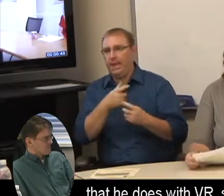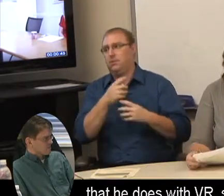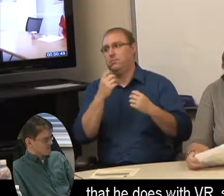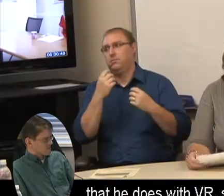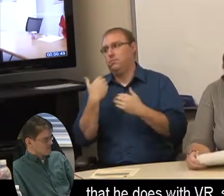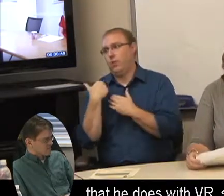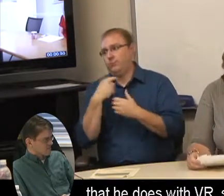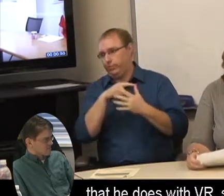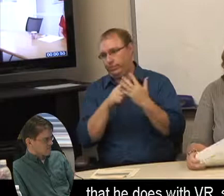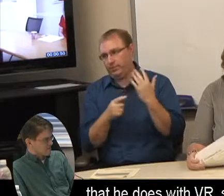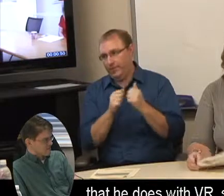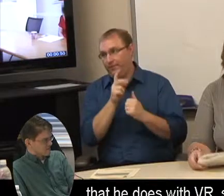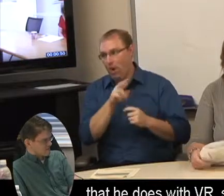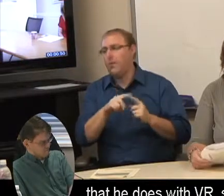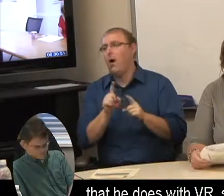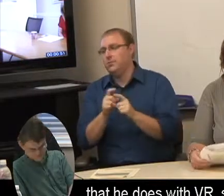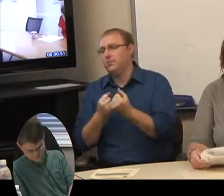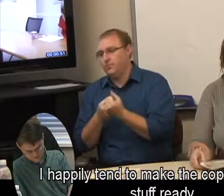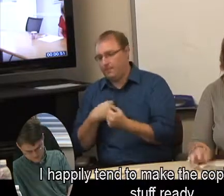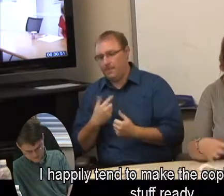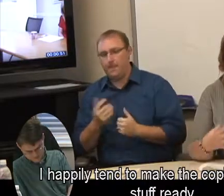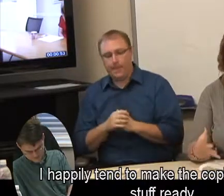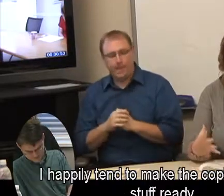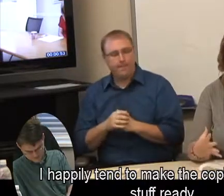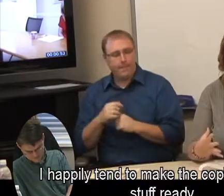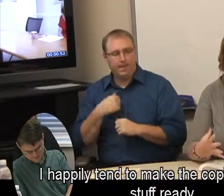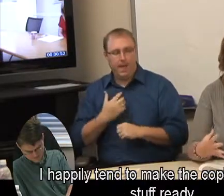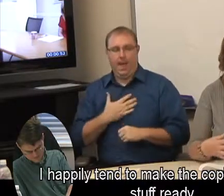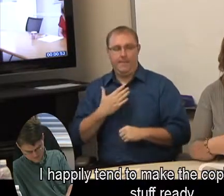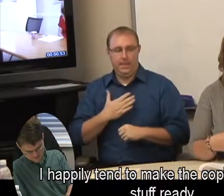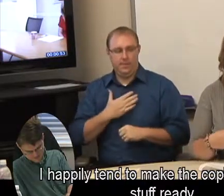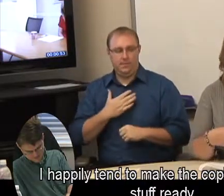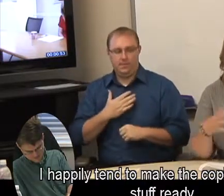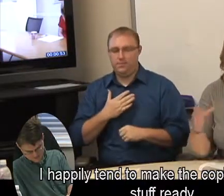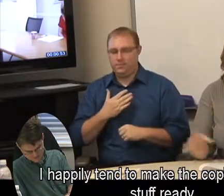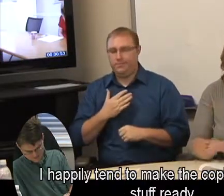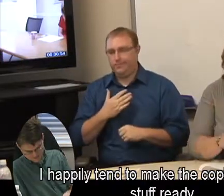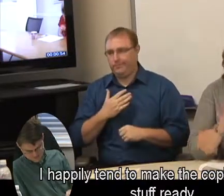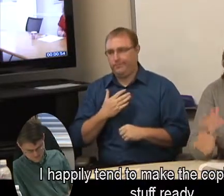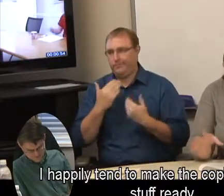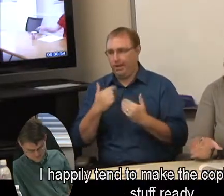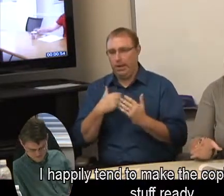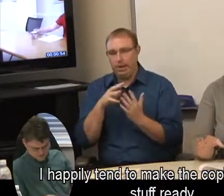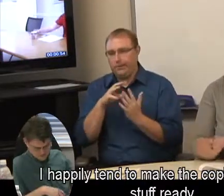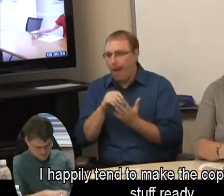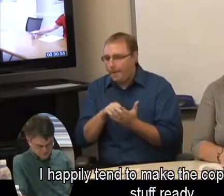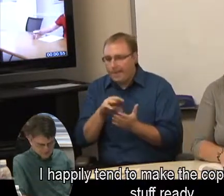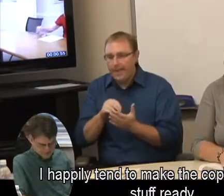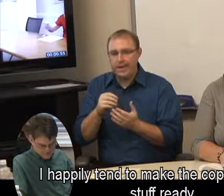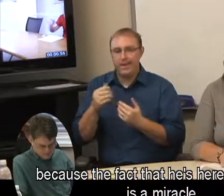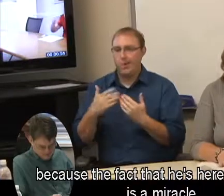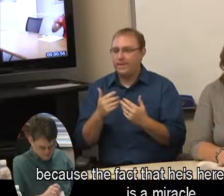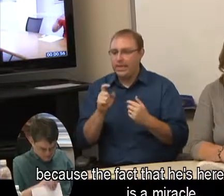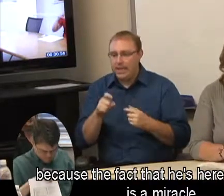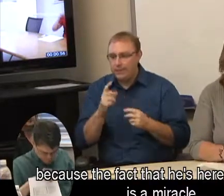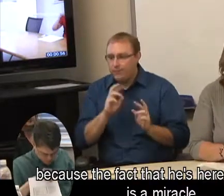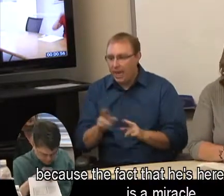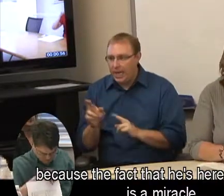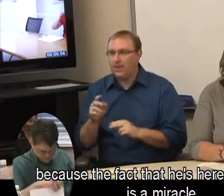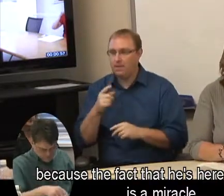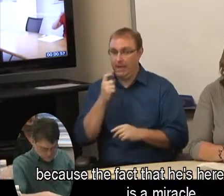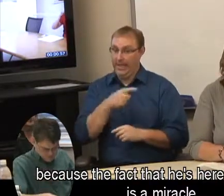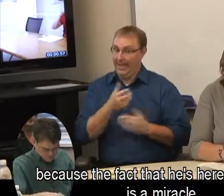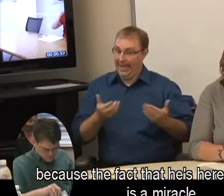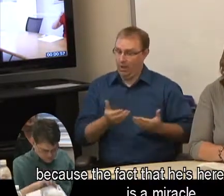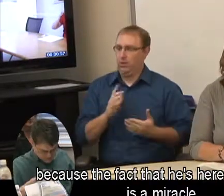VR, so I happily tend to make the copies and kind of get stuff ready, because the fact that